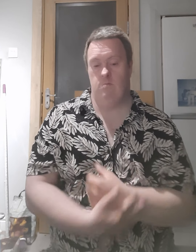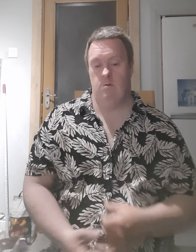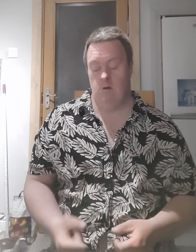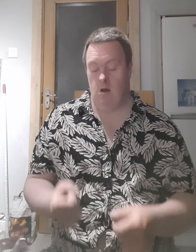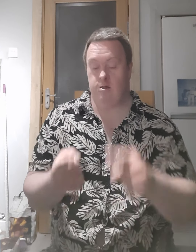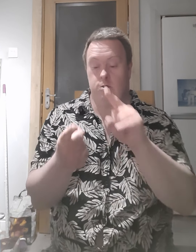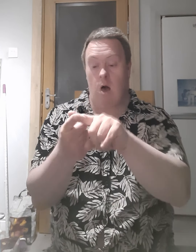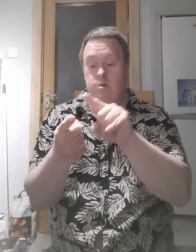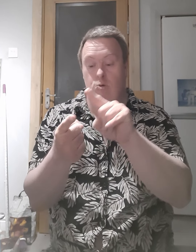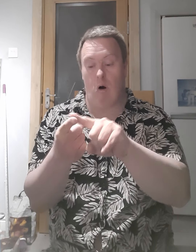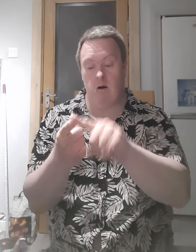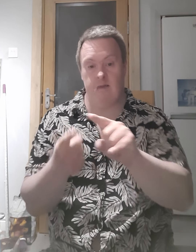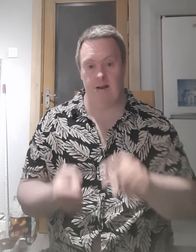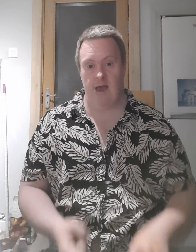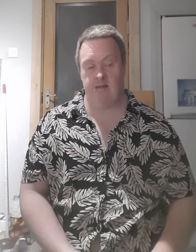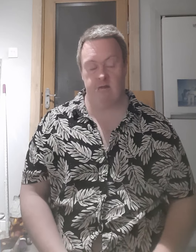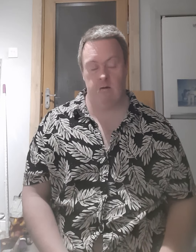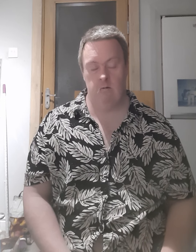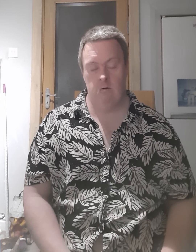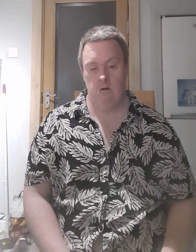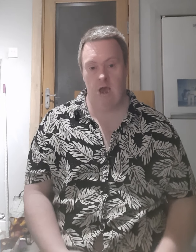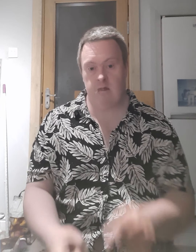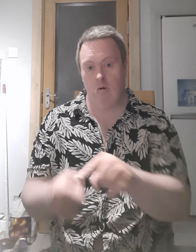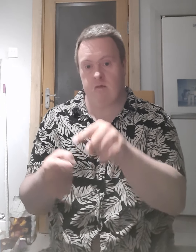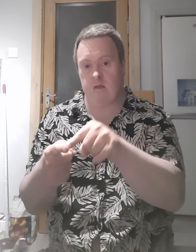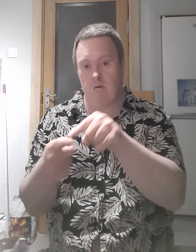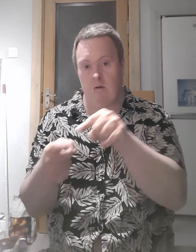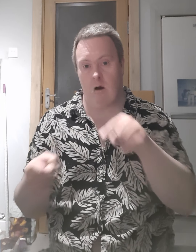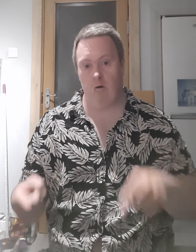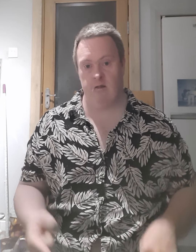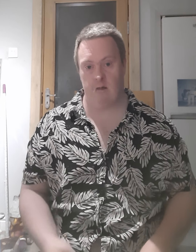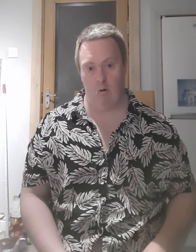and stop trotting that lessons you have nothing to do with your only zone